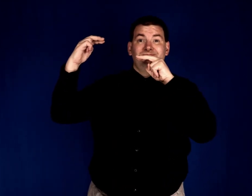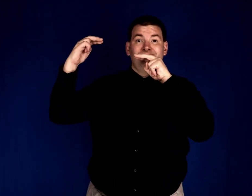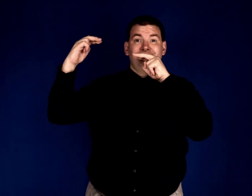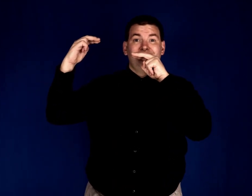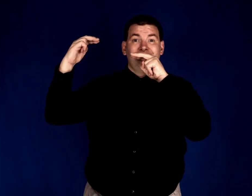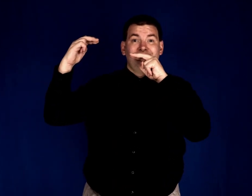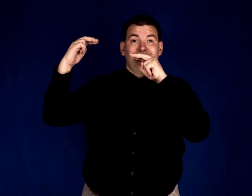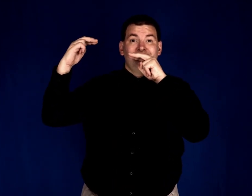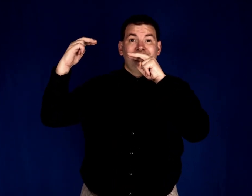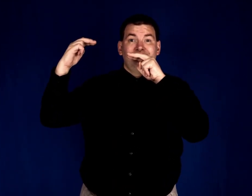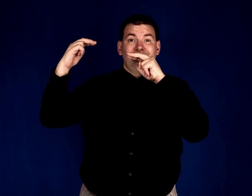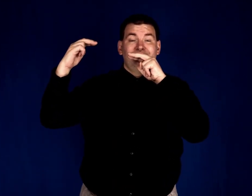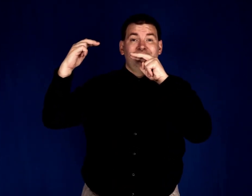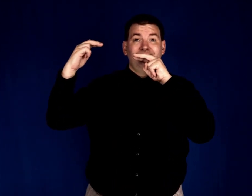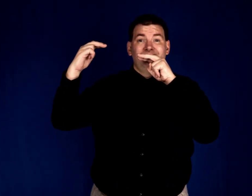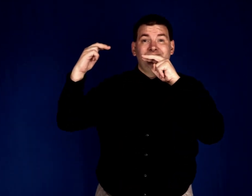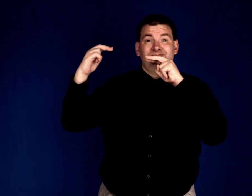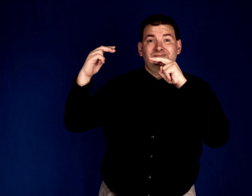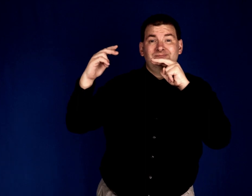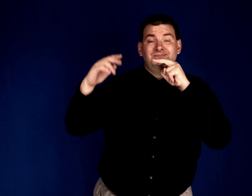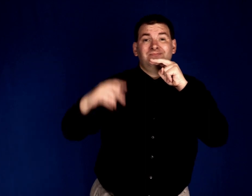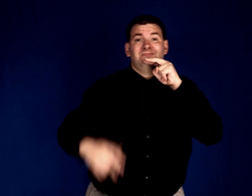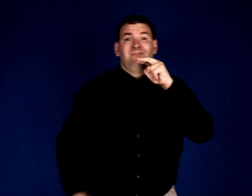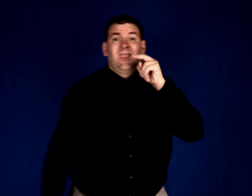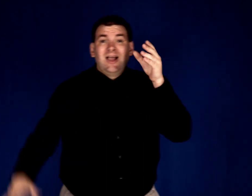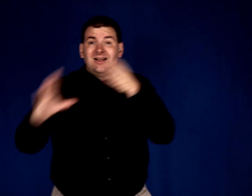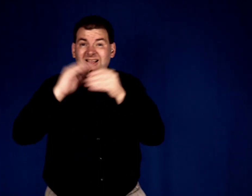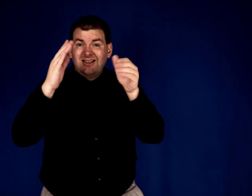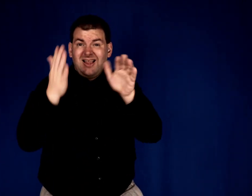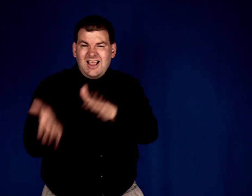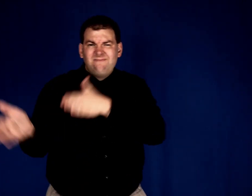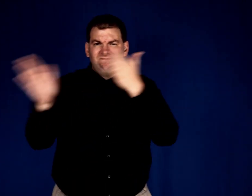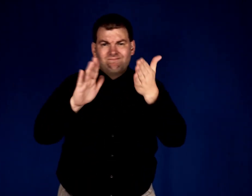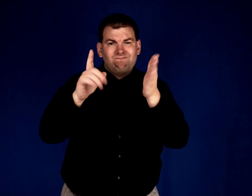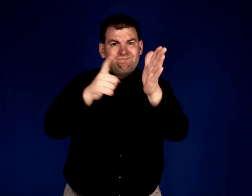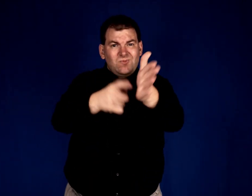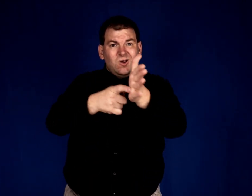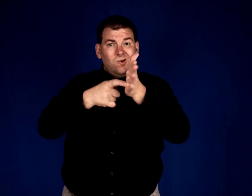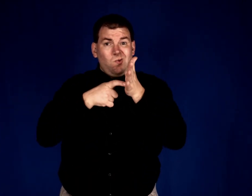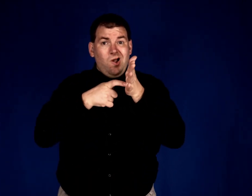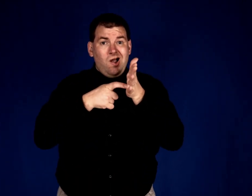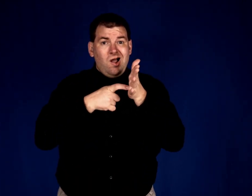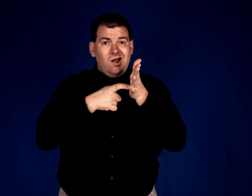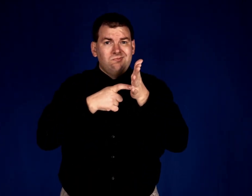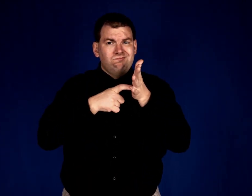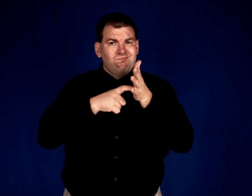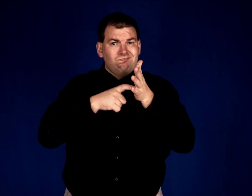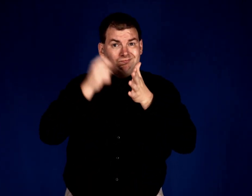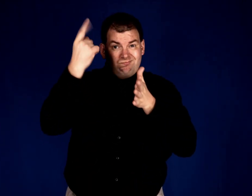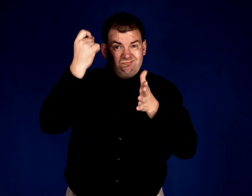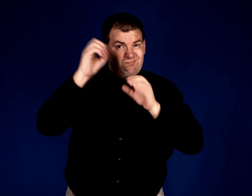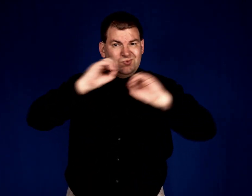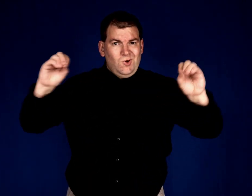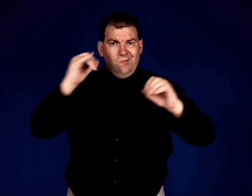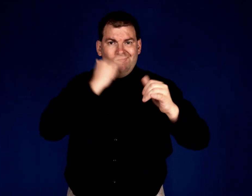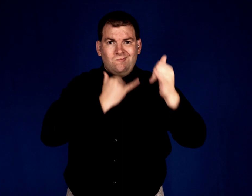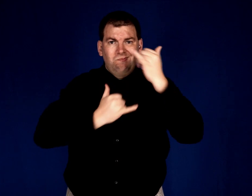His face. Death is required, let there be